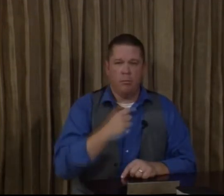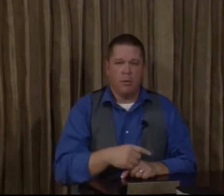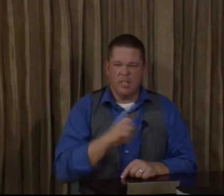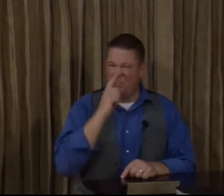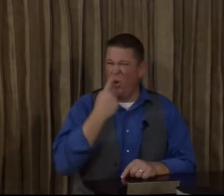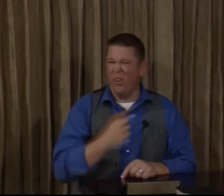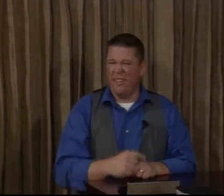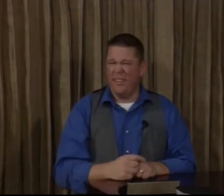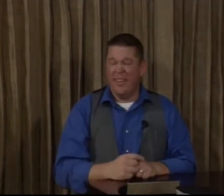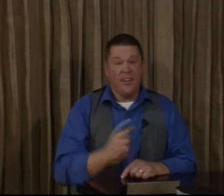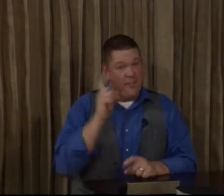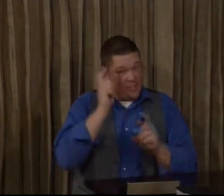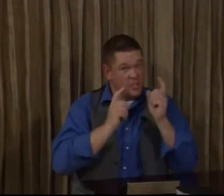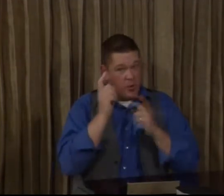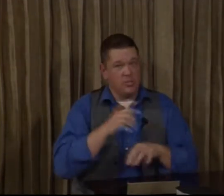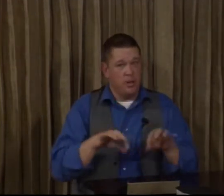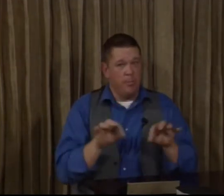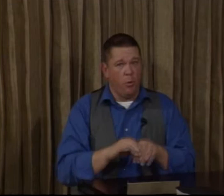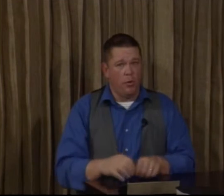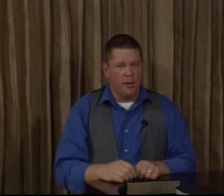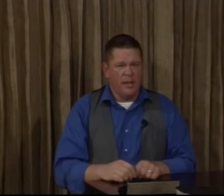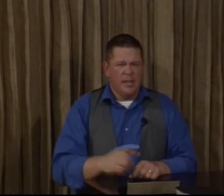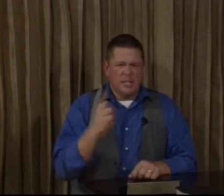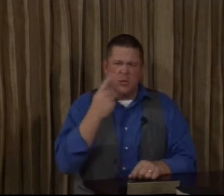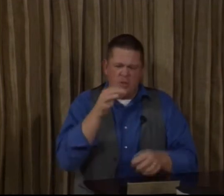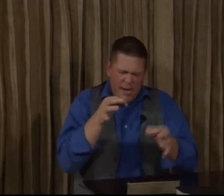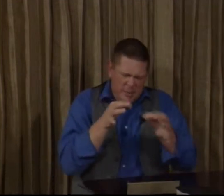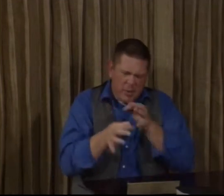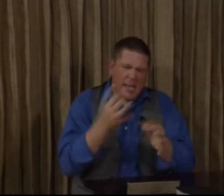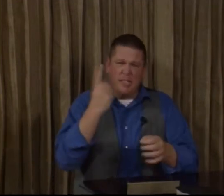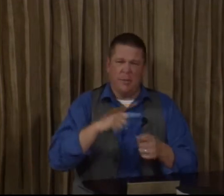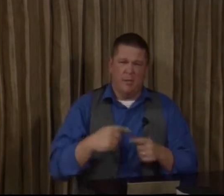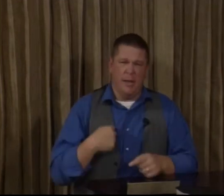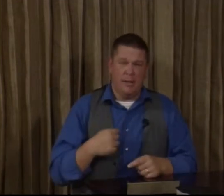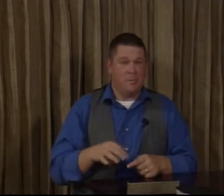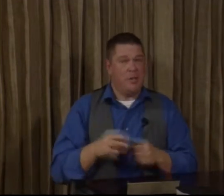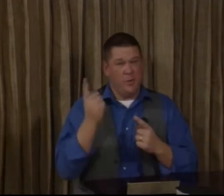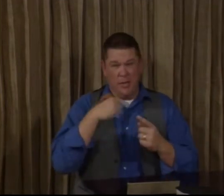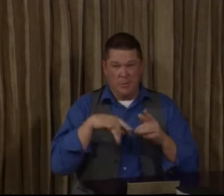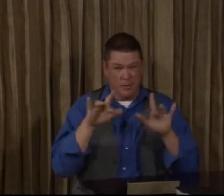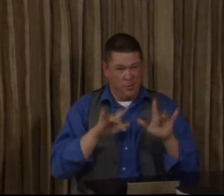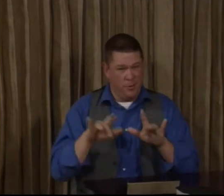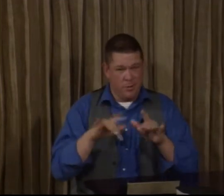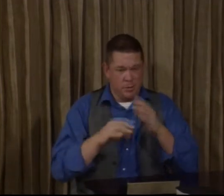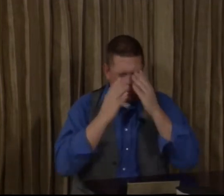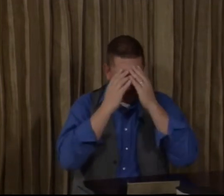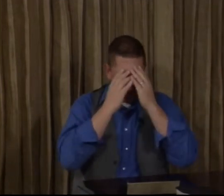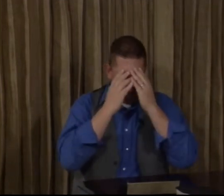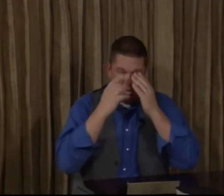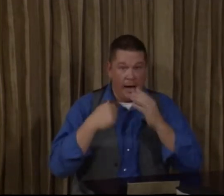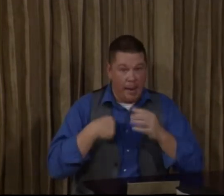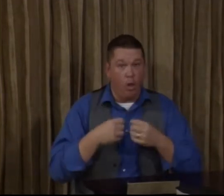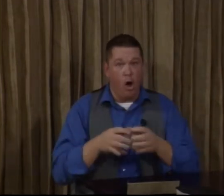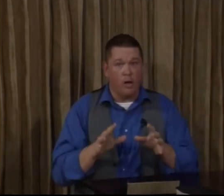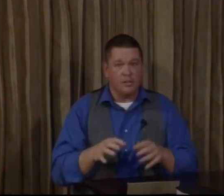That's boring. Facial expressions are important. Someone's trying to explain something to me, especially when it comes to computers. Oh, my. I'm lost.